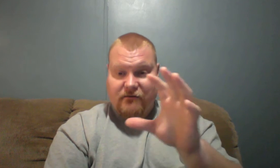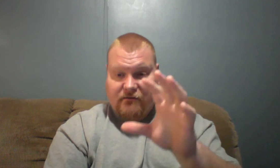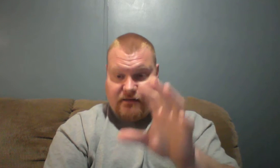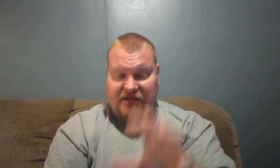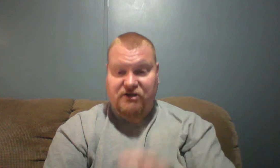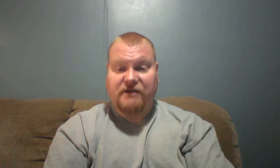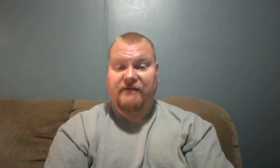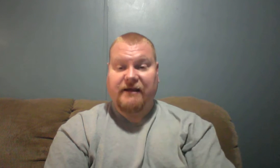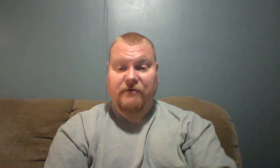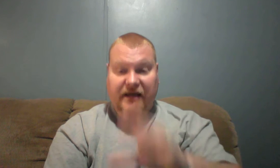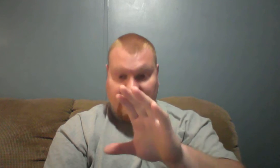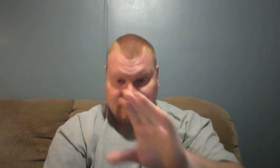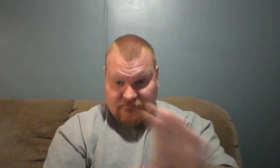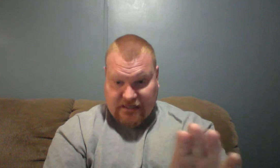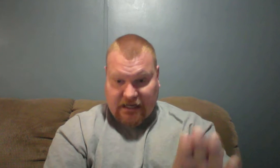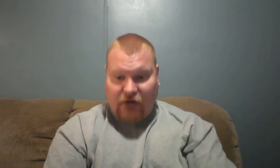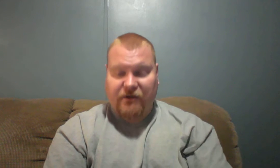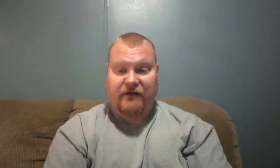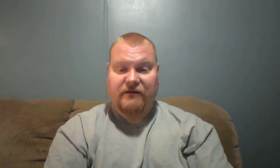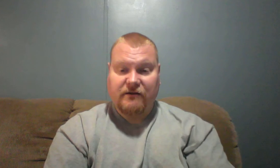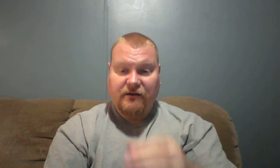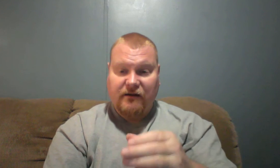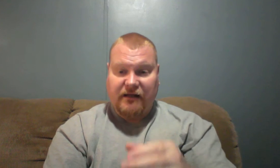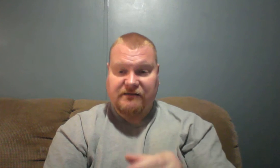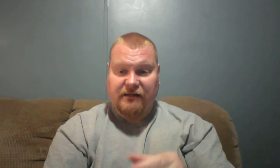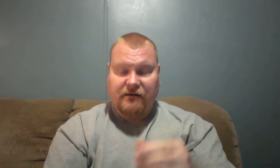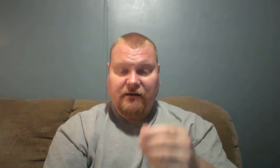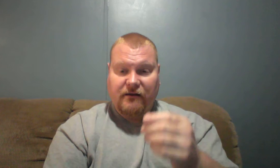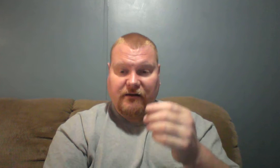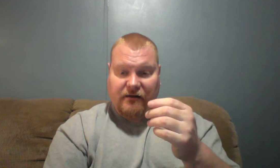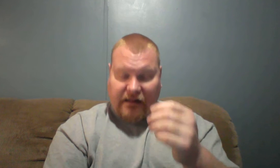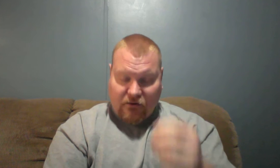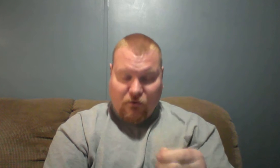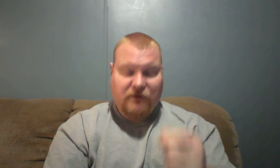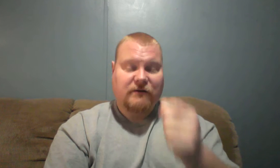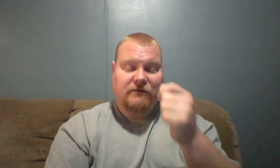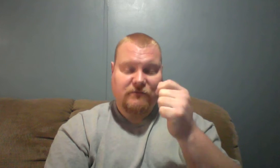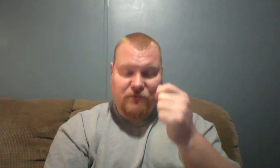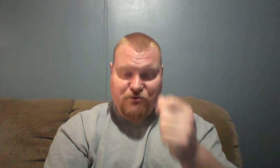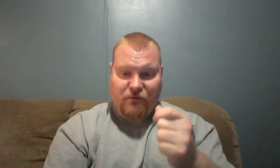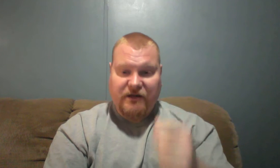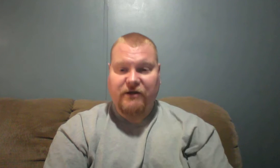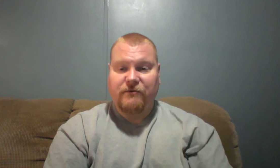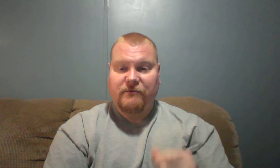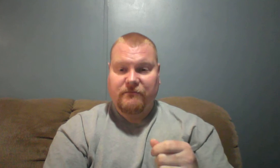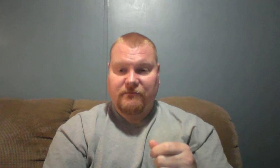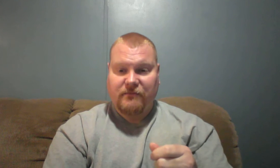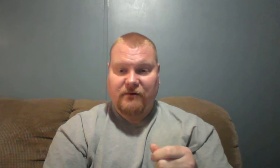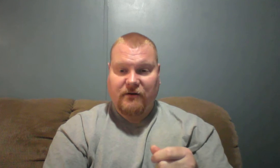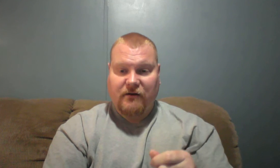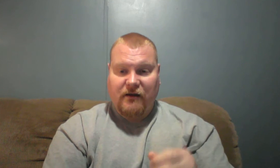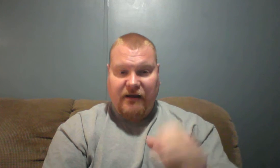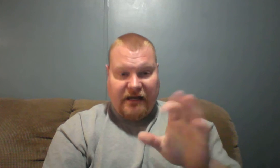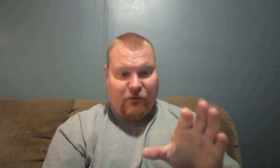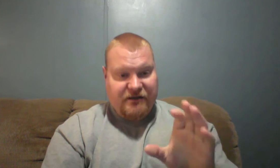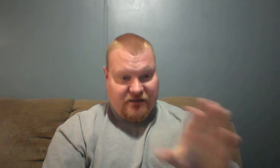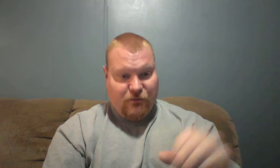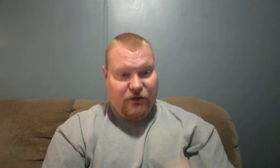I shut the video down and got rid of it. I said, now Lord, what do you want me to do? And I went to the book